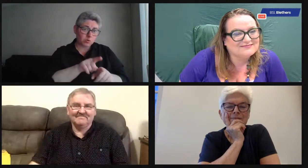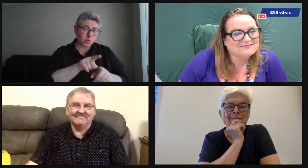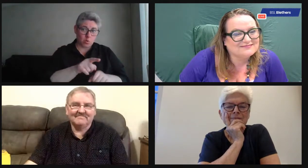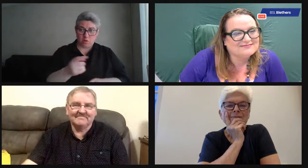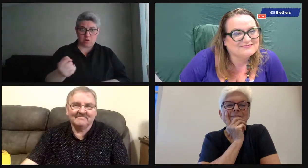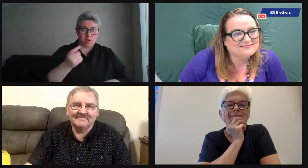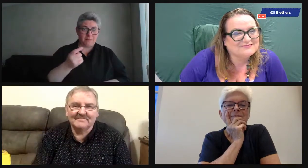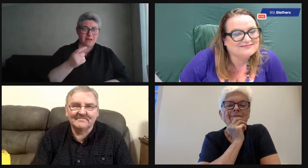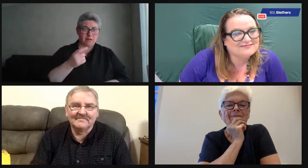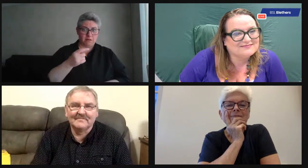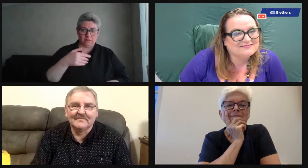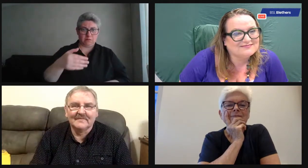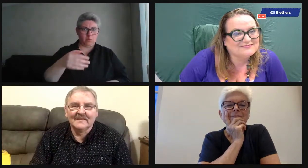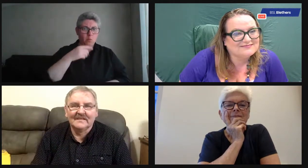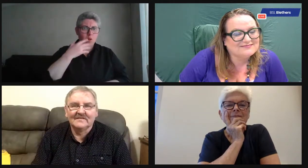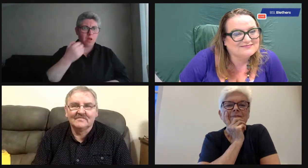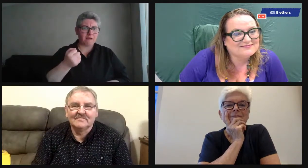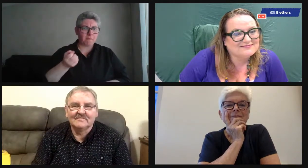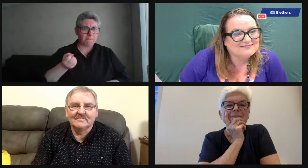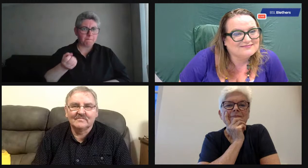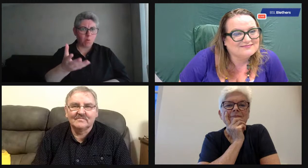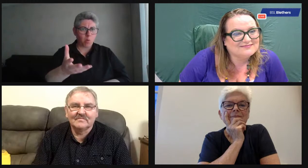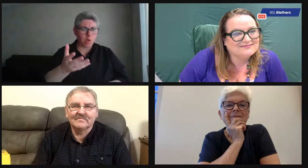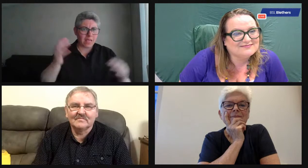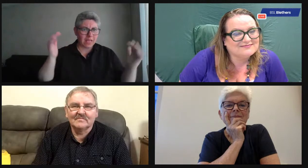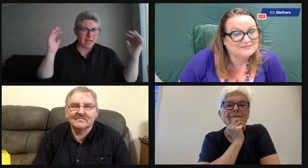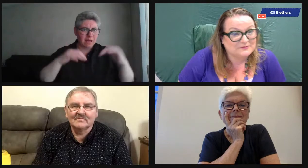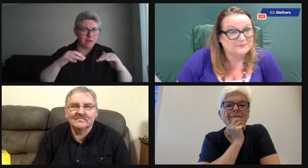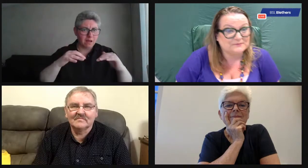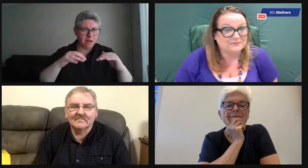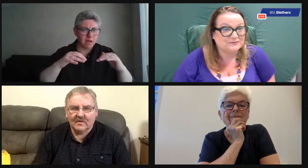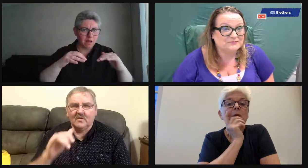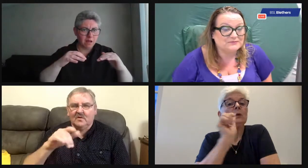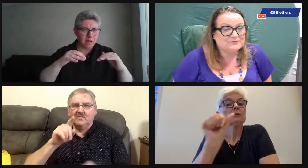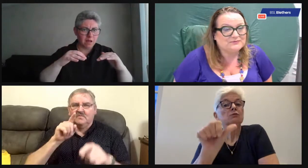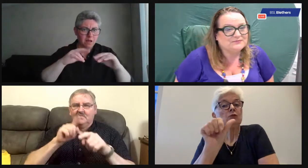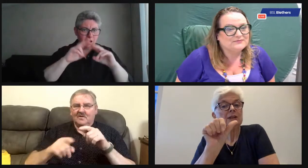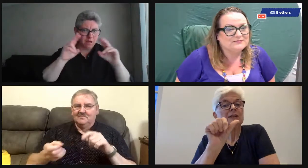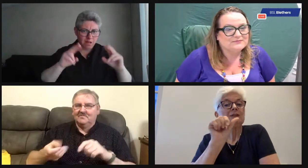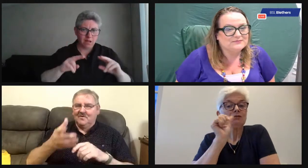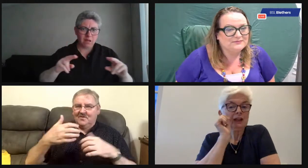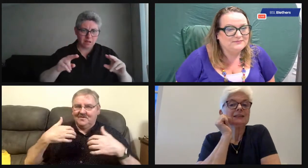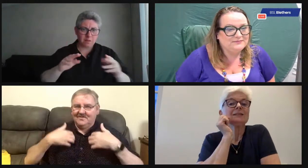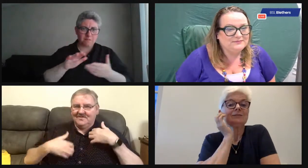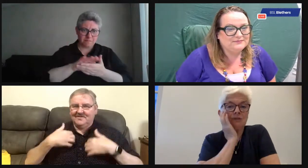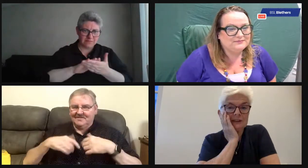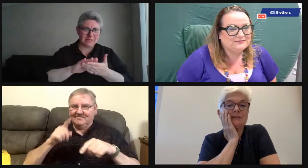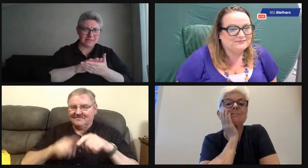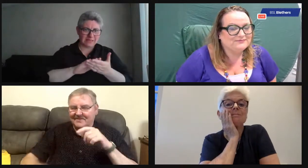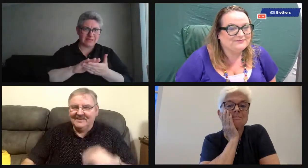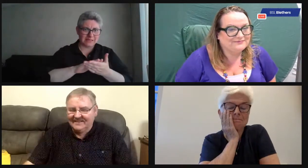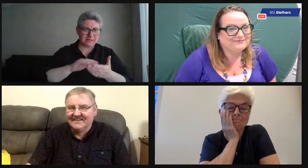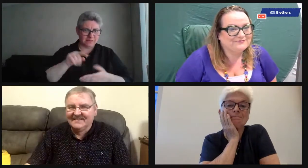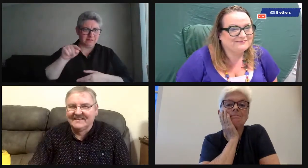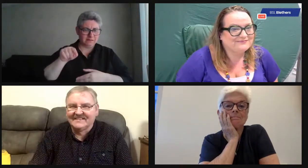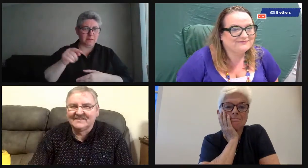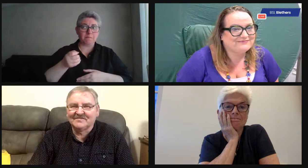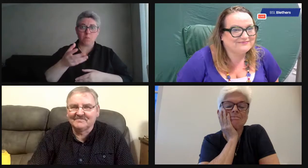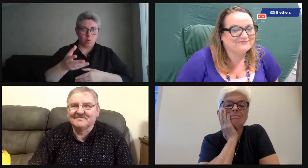it's just needed a wee bit more gentle encouragement. Yeah, you just need to grow it again, don't you? And also, you know, there are